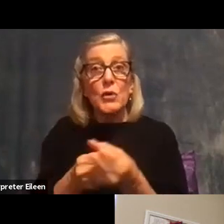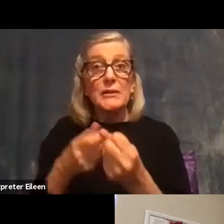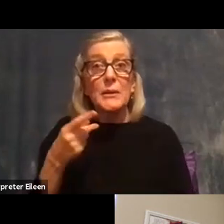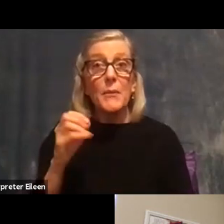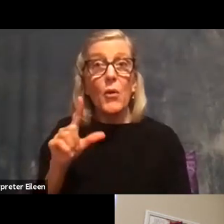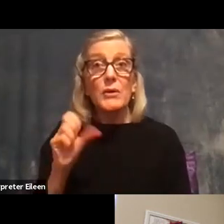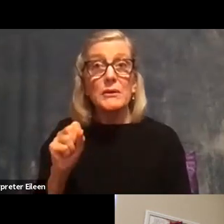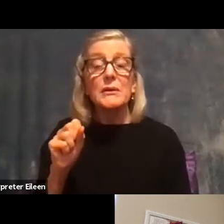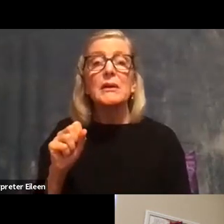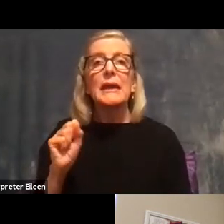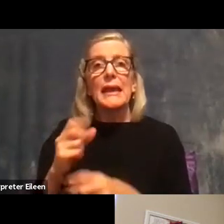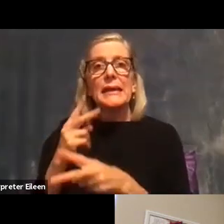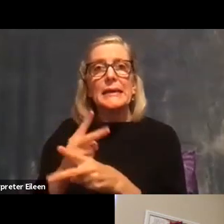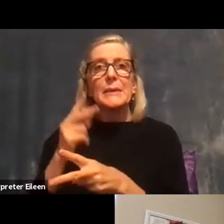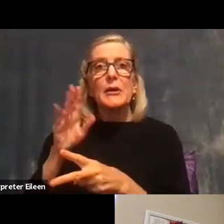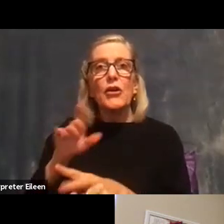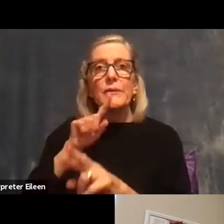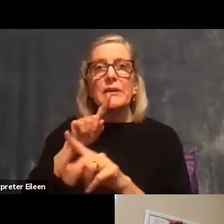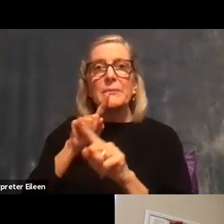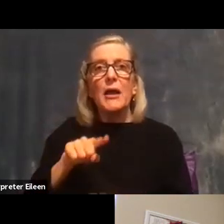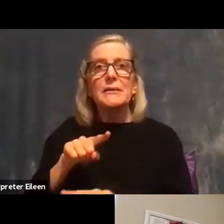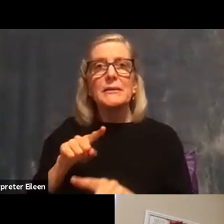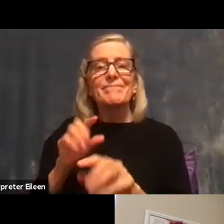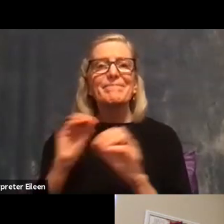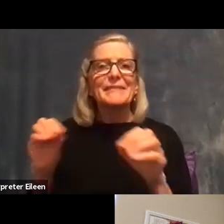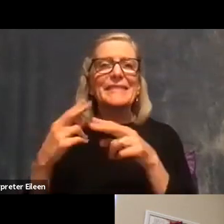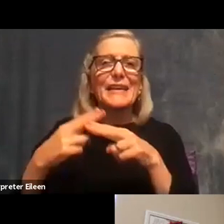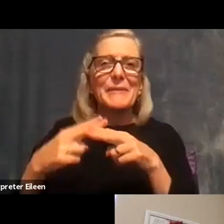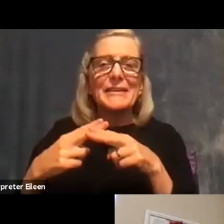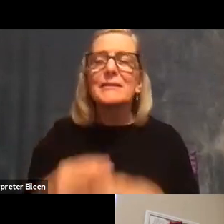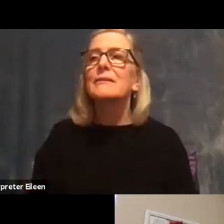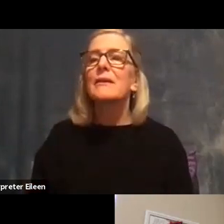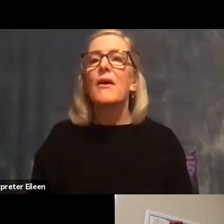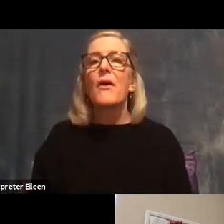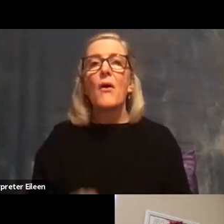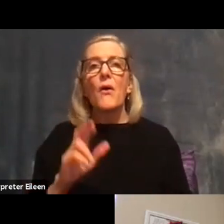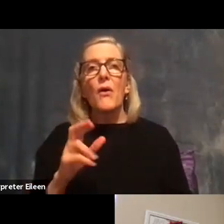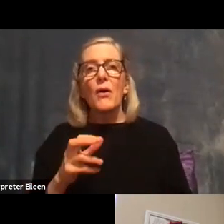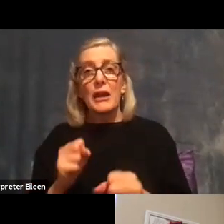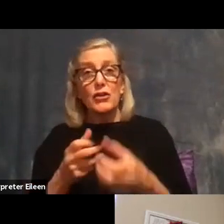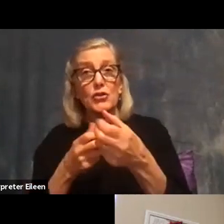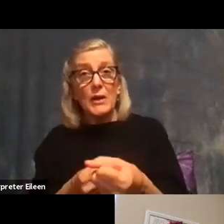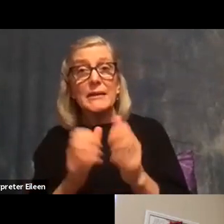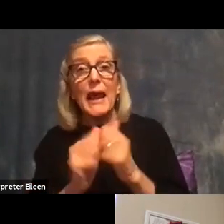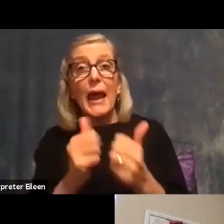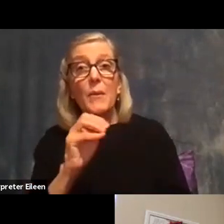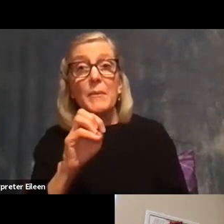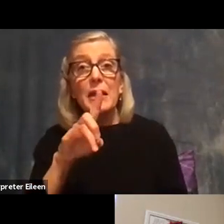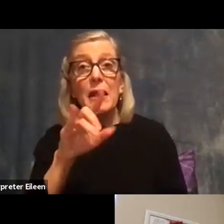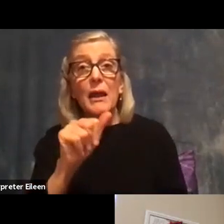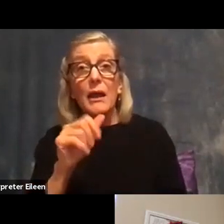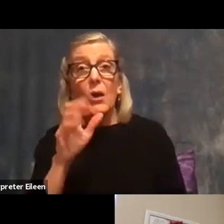responses anonymous or whether you trust you know how the media is going to interpret polling results things along those lines,